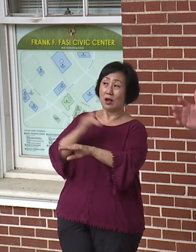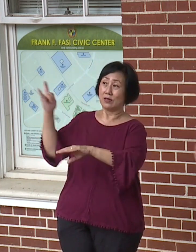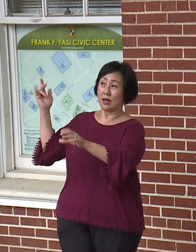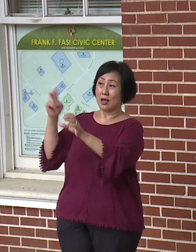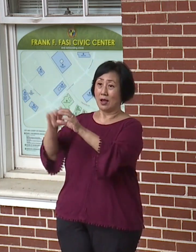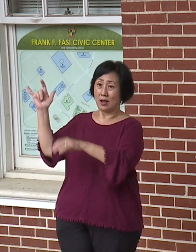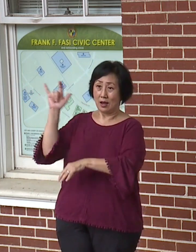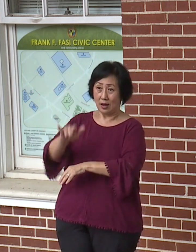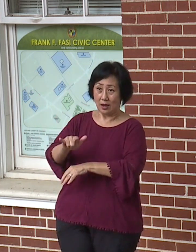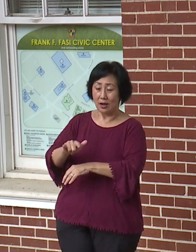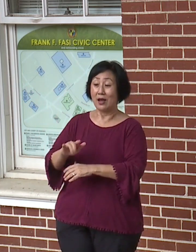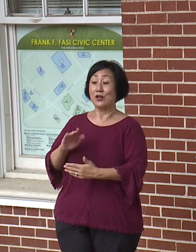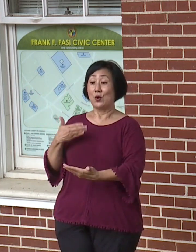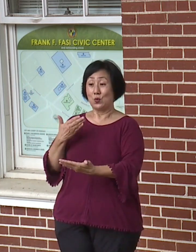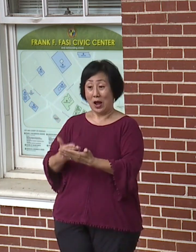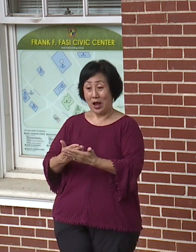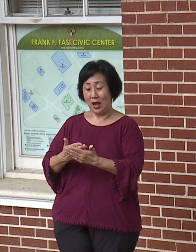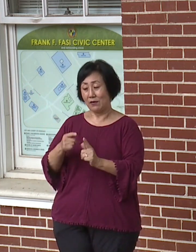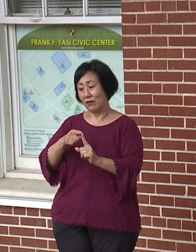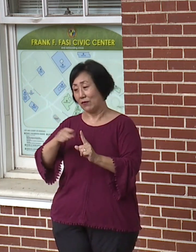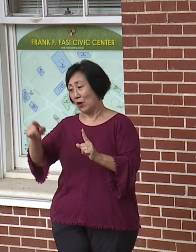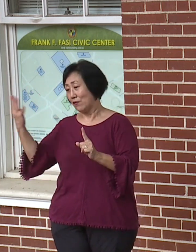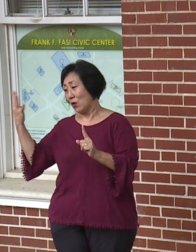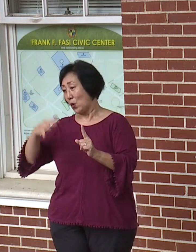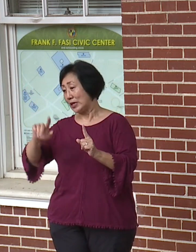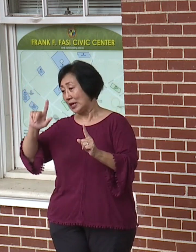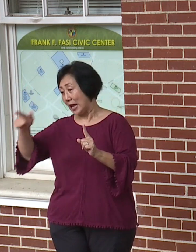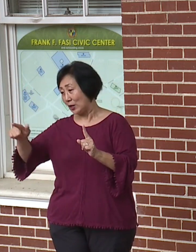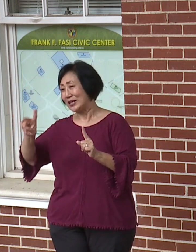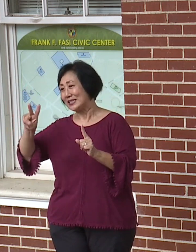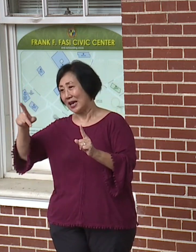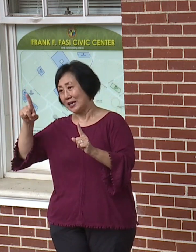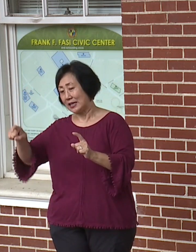window to find out if people are shedding or not.